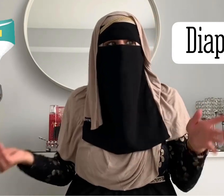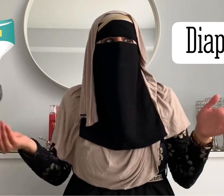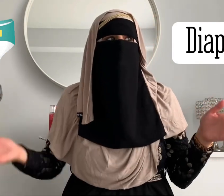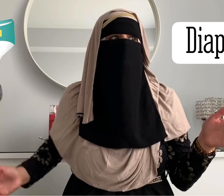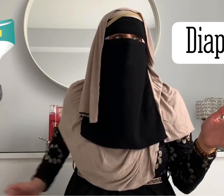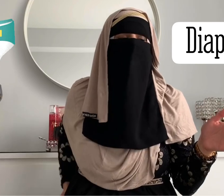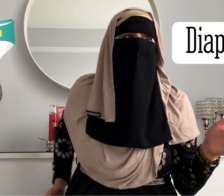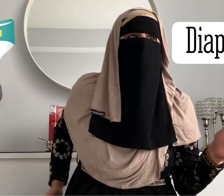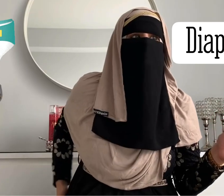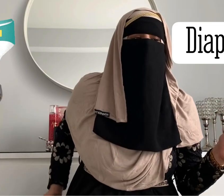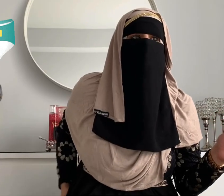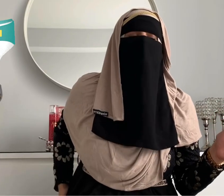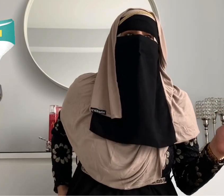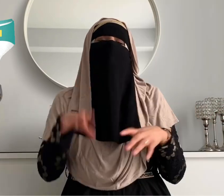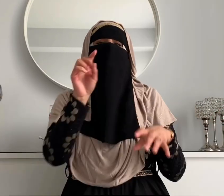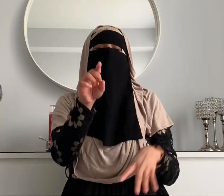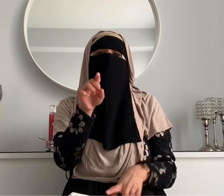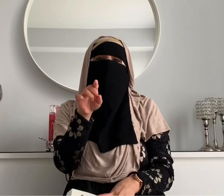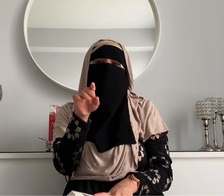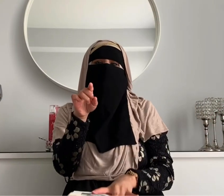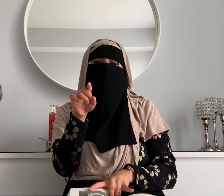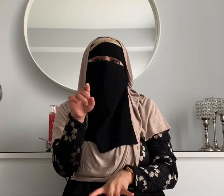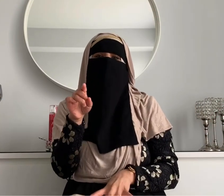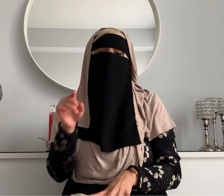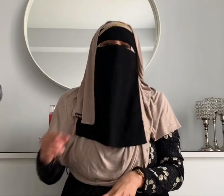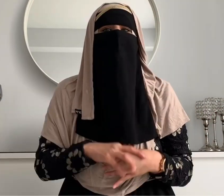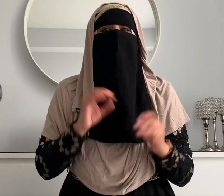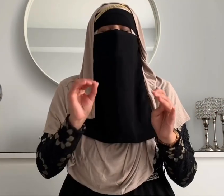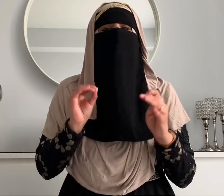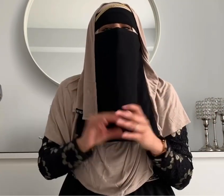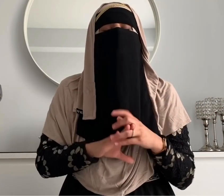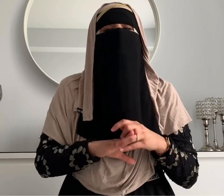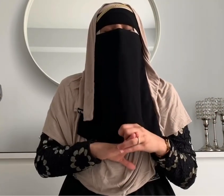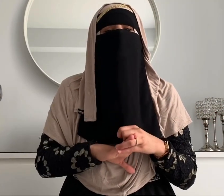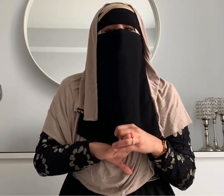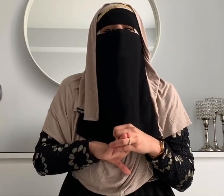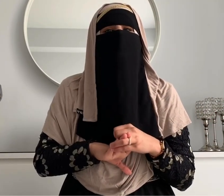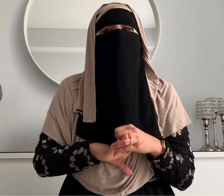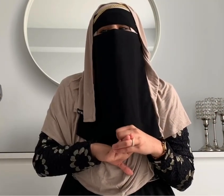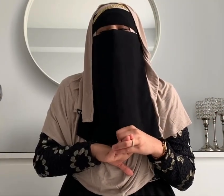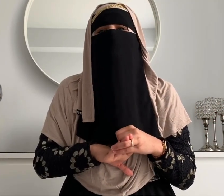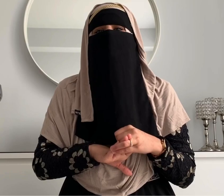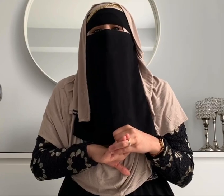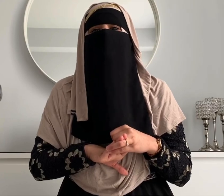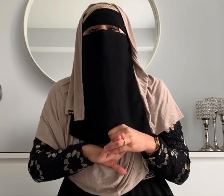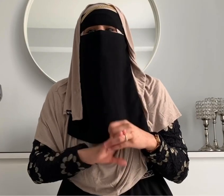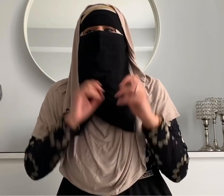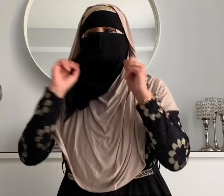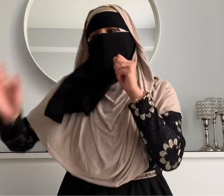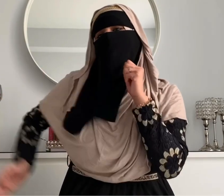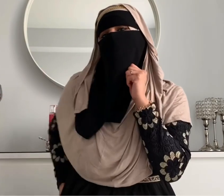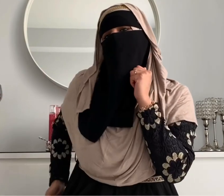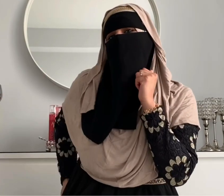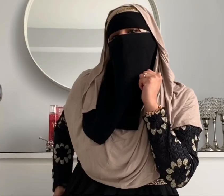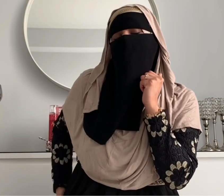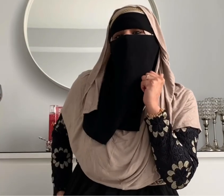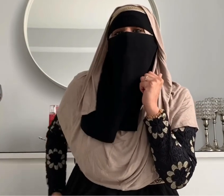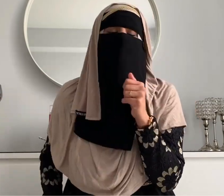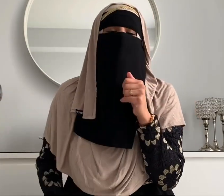does that hip sign i have a funny story about that so every time samara wanted to go upstairs she would just go to the gate and just do the diaper sign again my